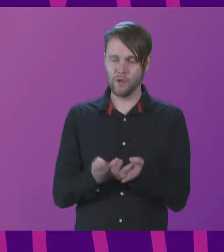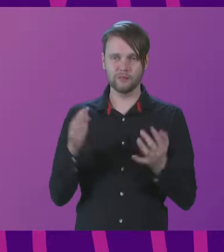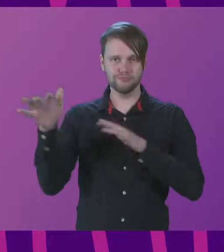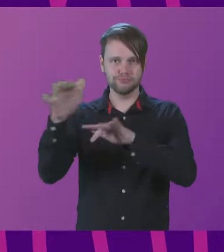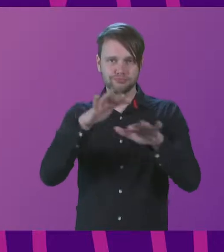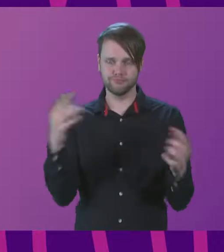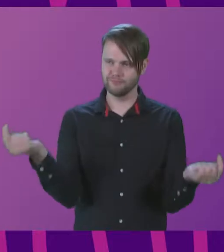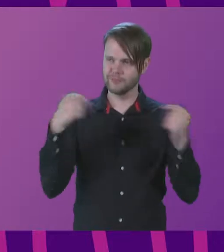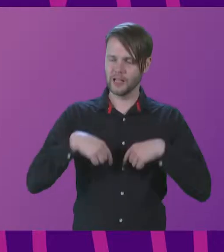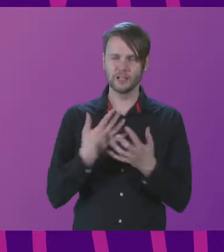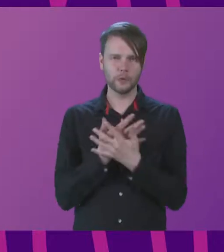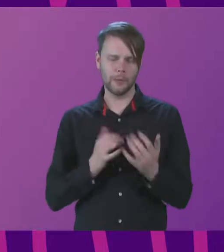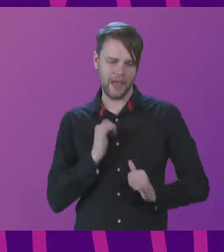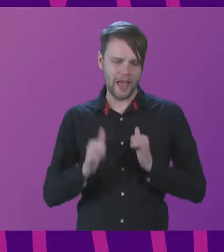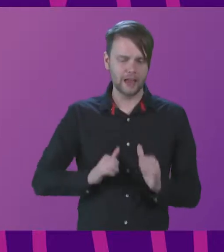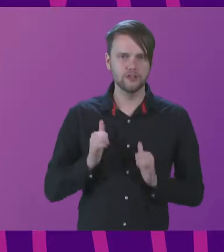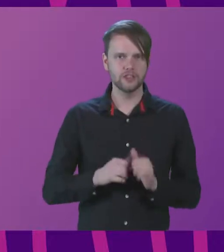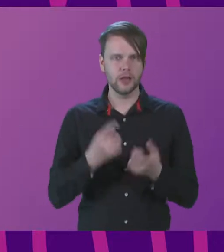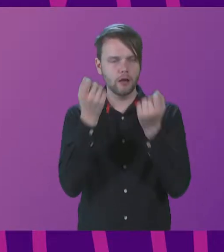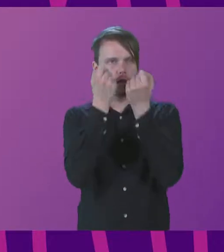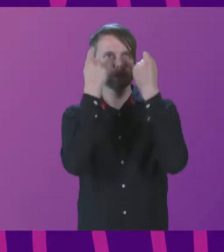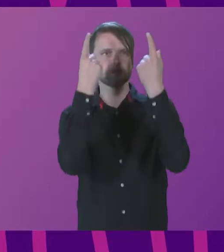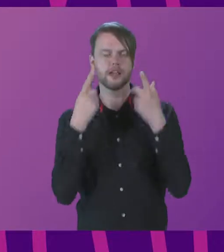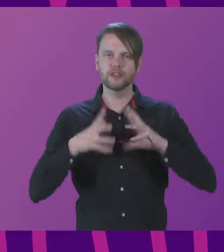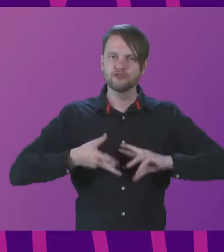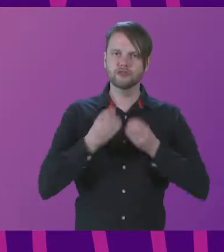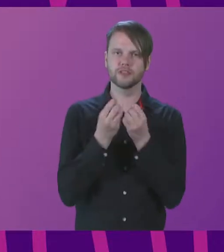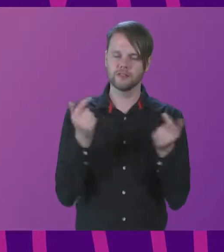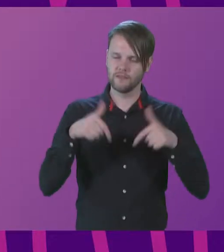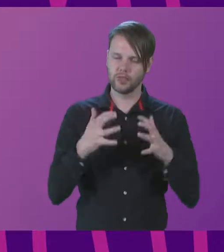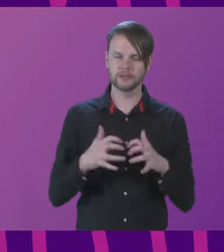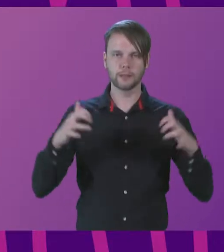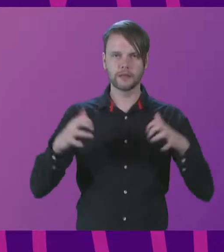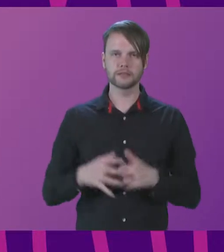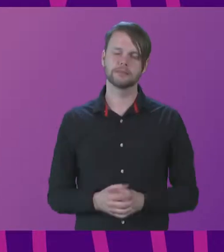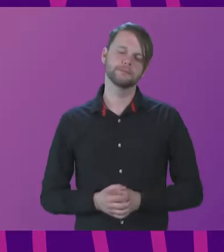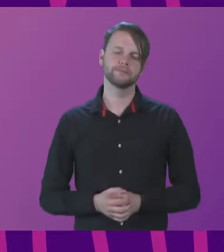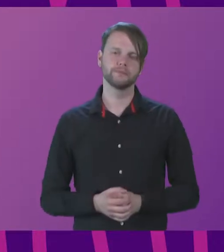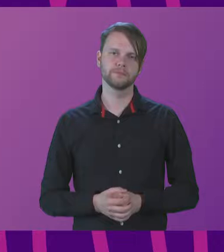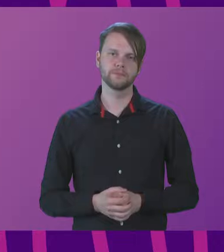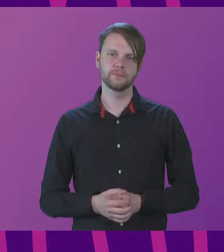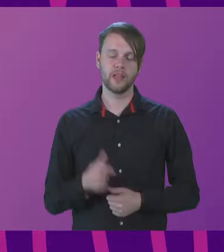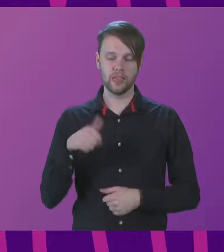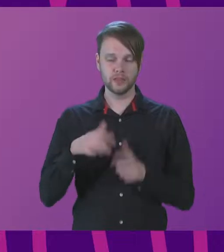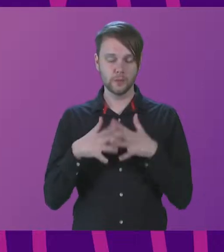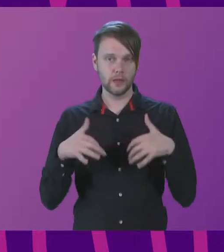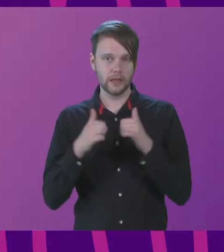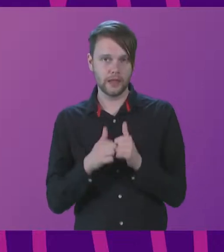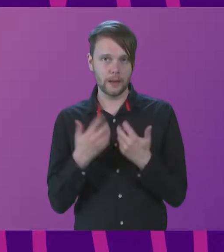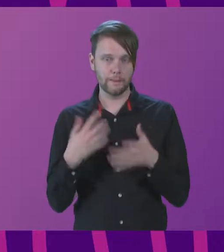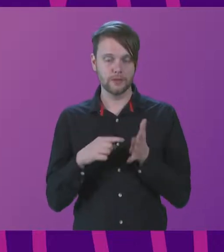brought so much energy, so much insight and so much creativity to this year's summit. This weekend has certainly